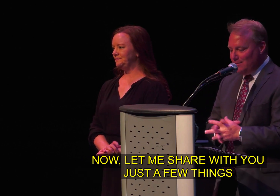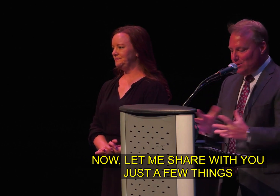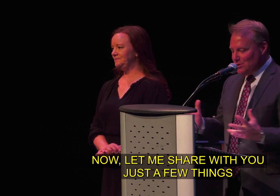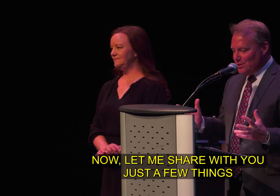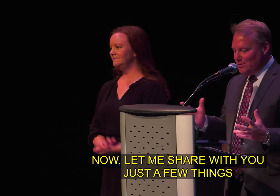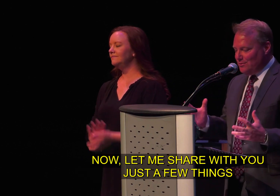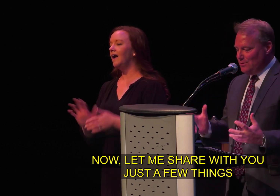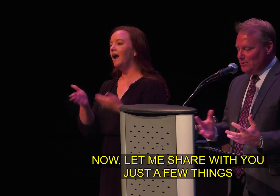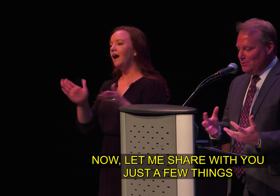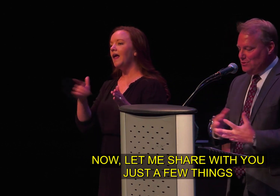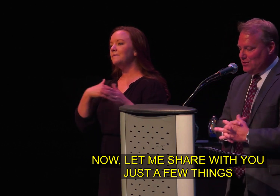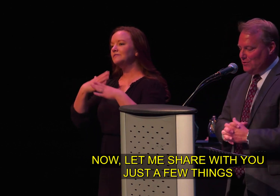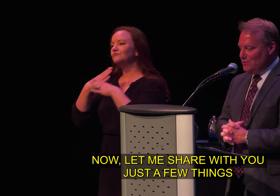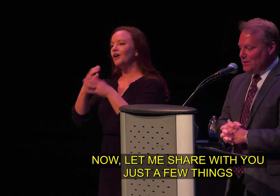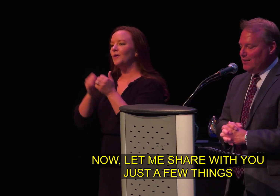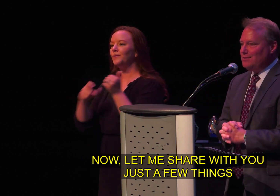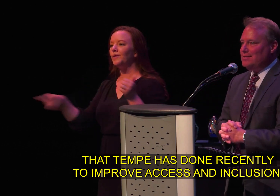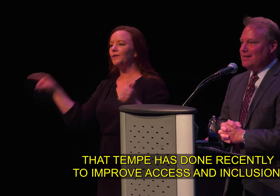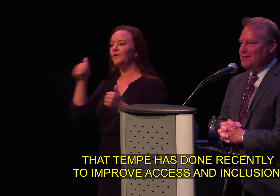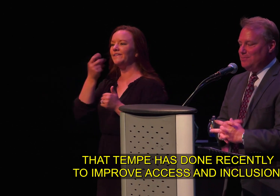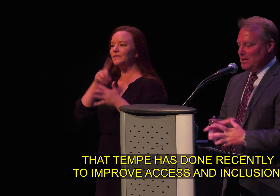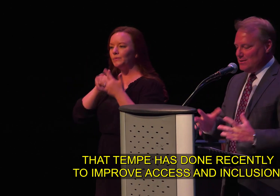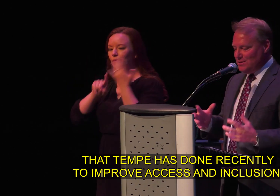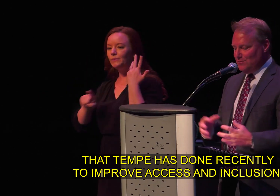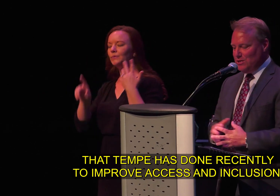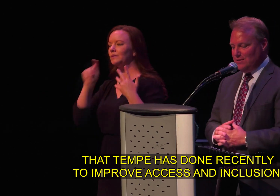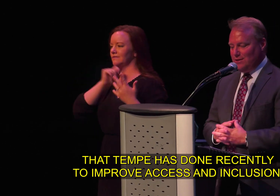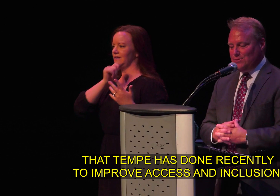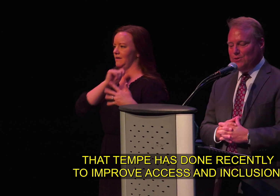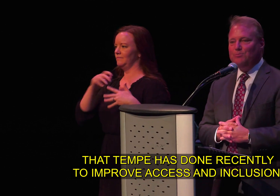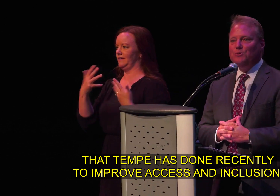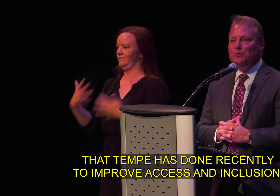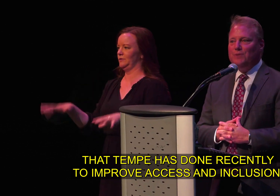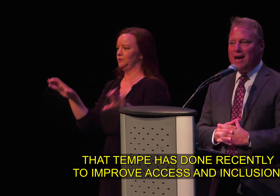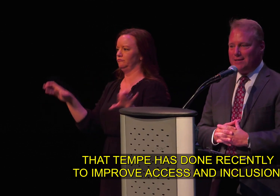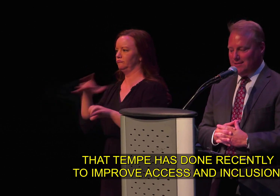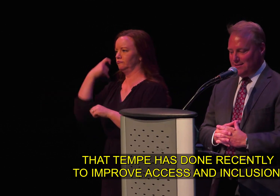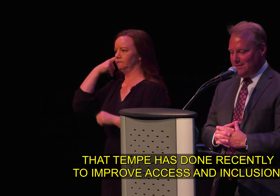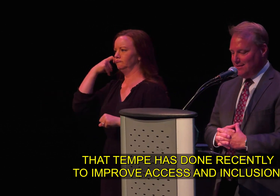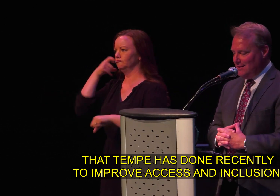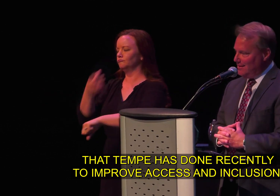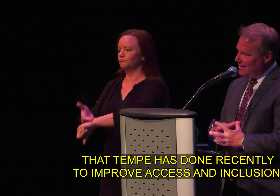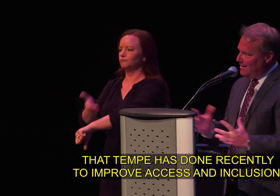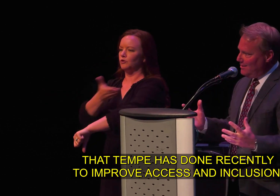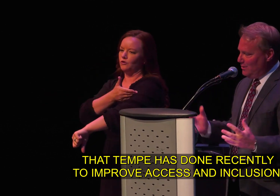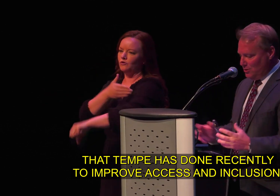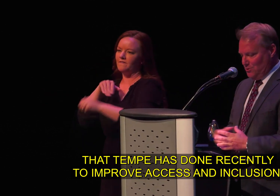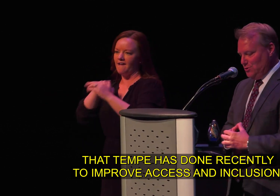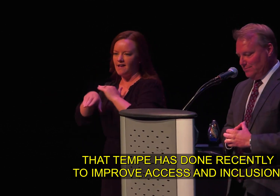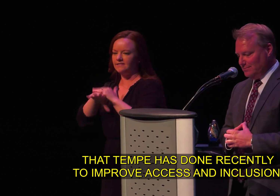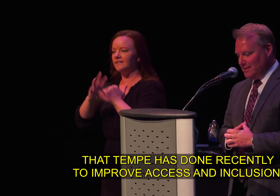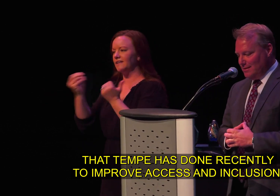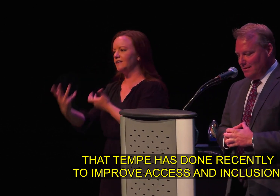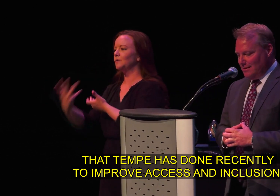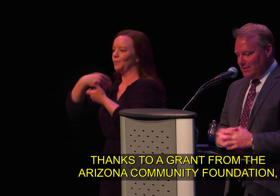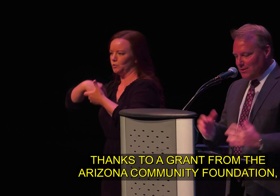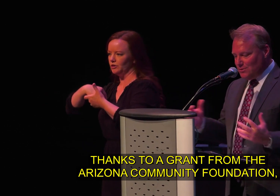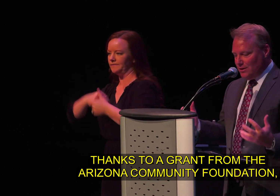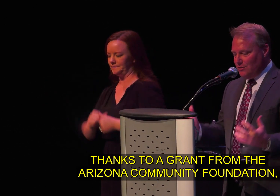now let me share with you just a few things that tempe has done recently to improve access and inclusion